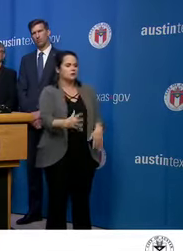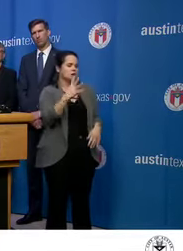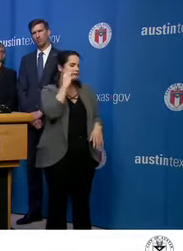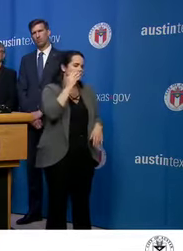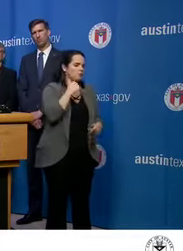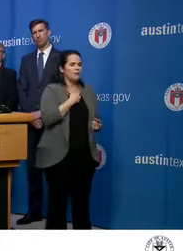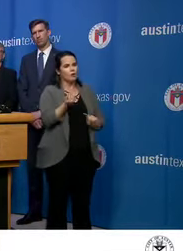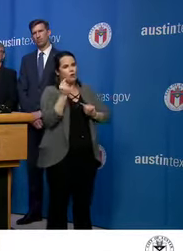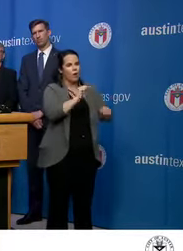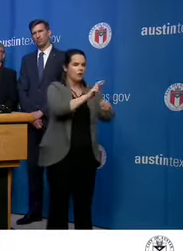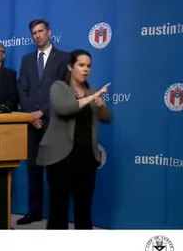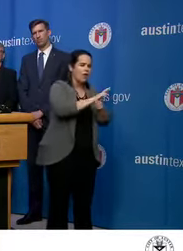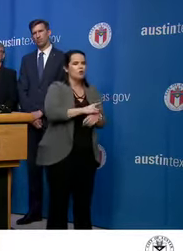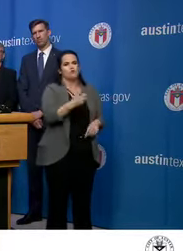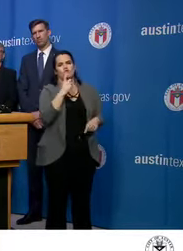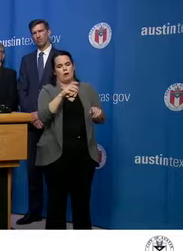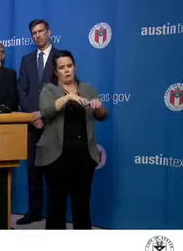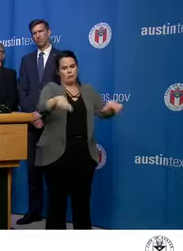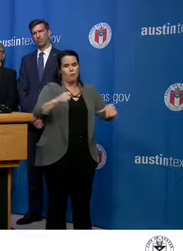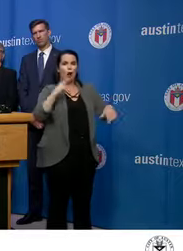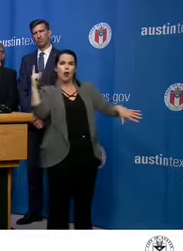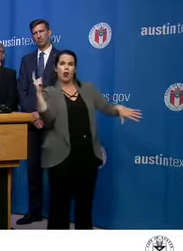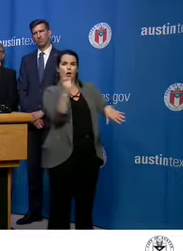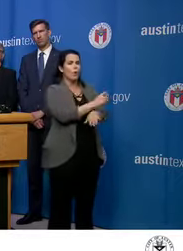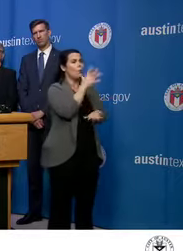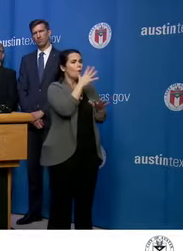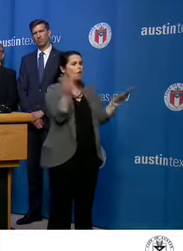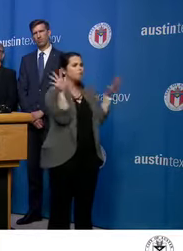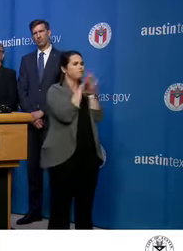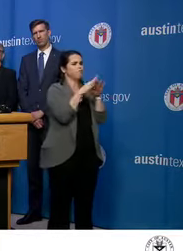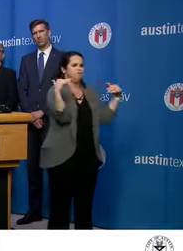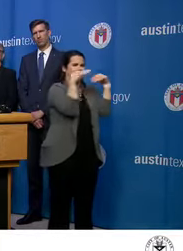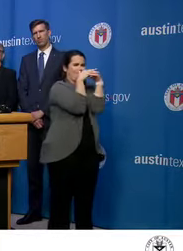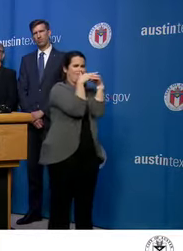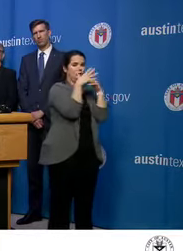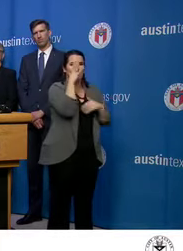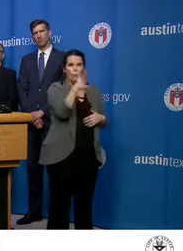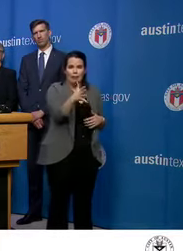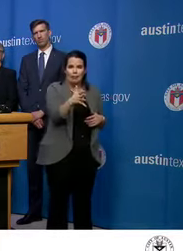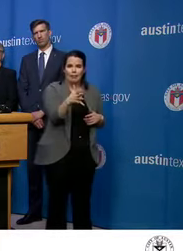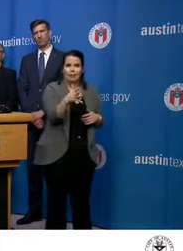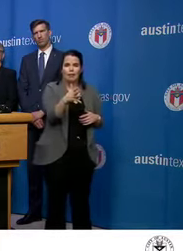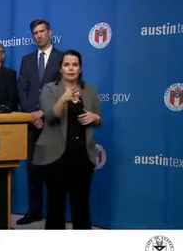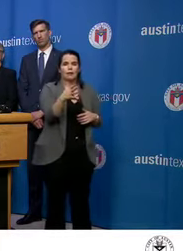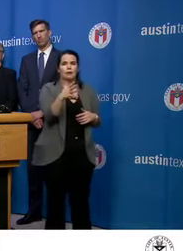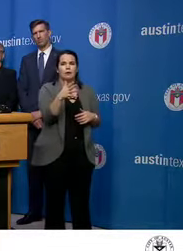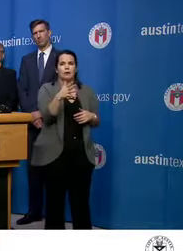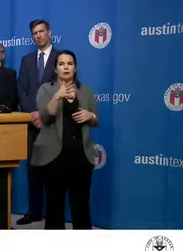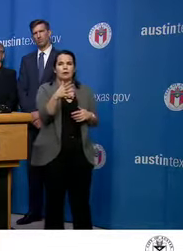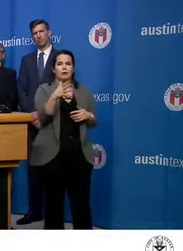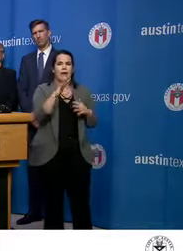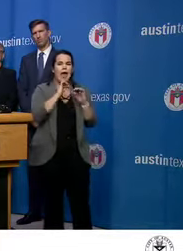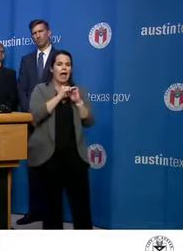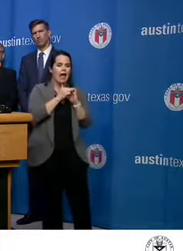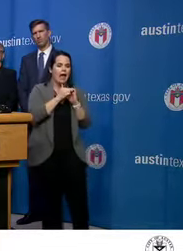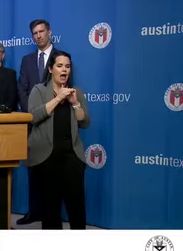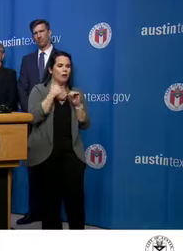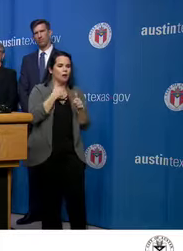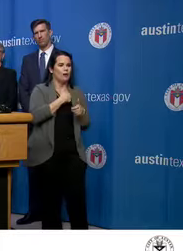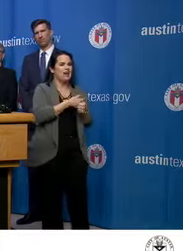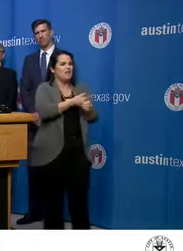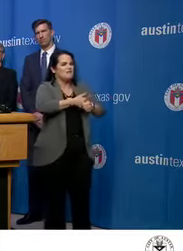film screenings and the red carpets. You're going to have close contact. That's a given. What can be done to effectively